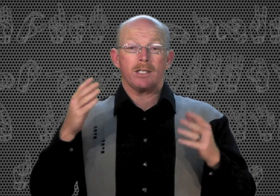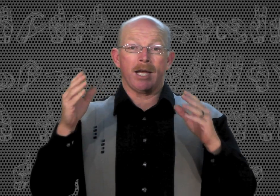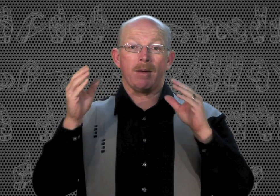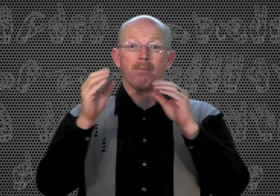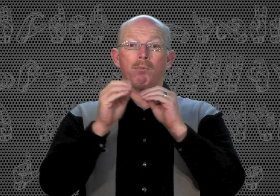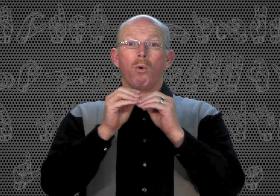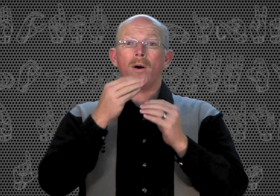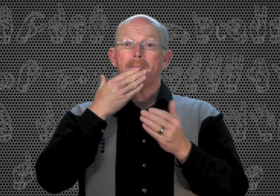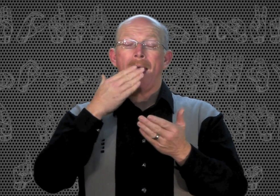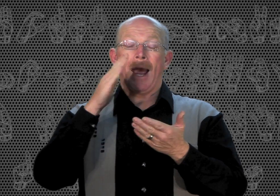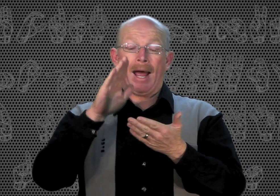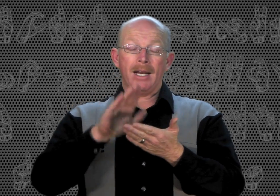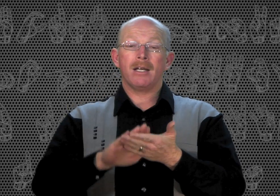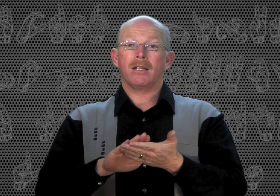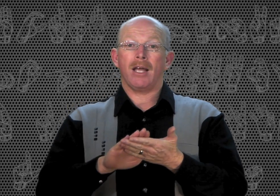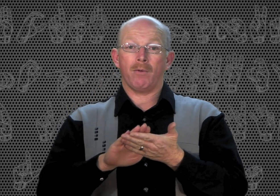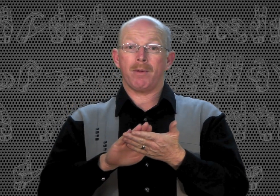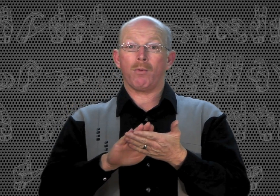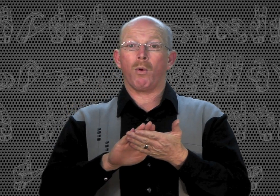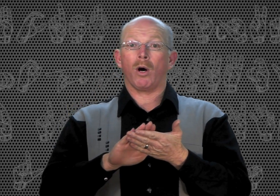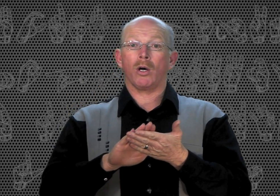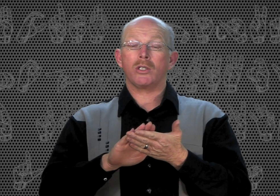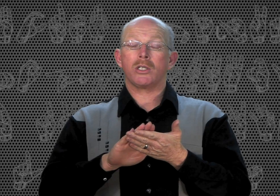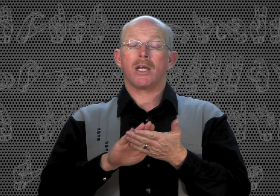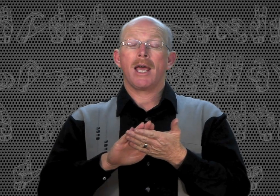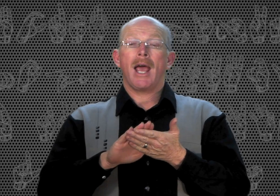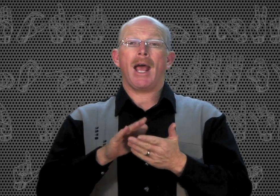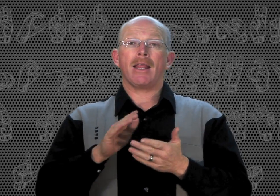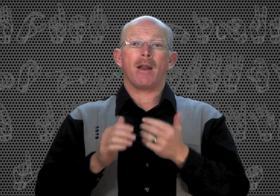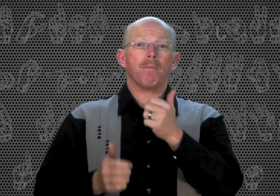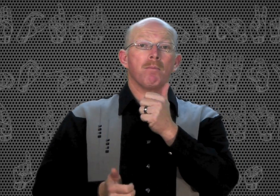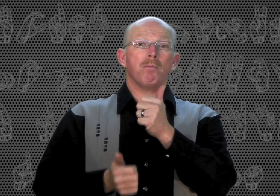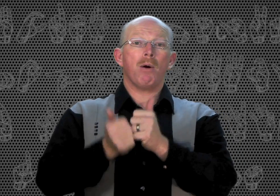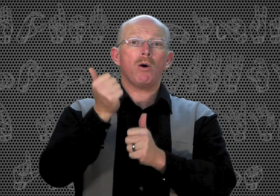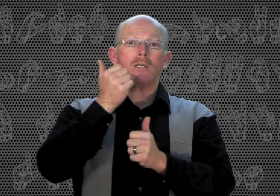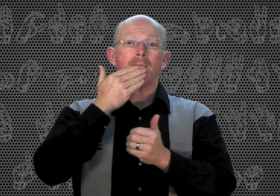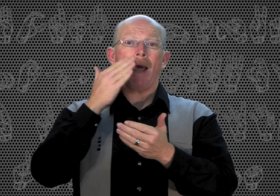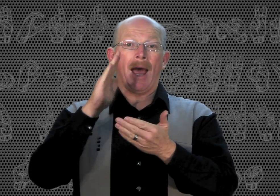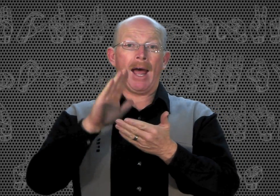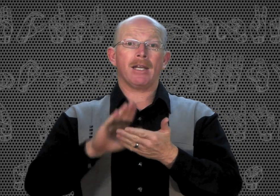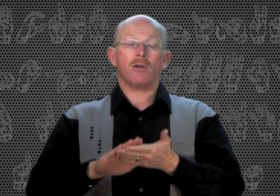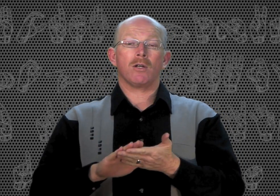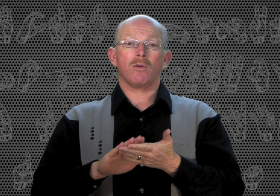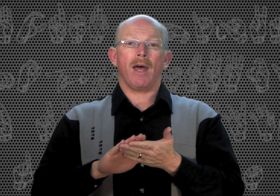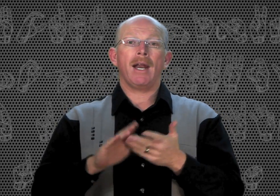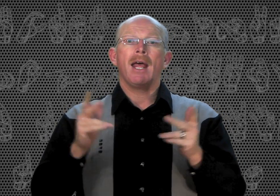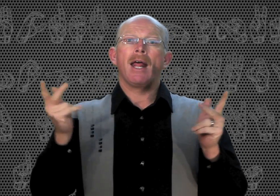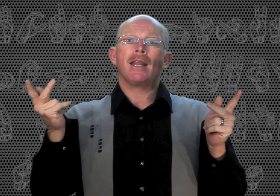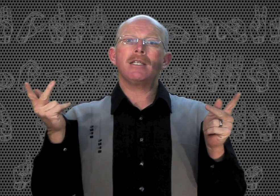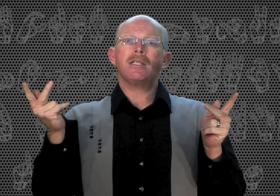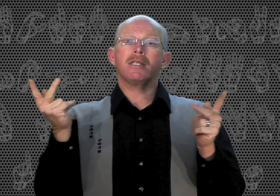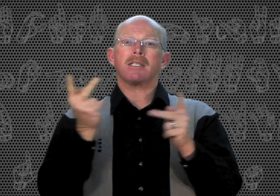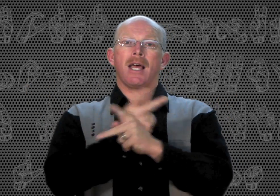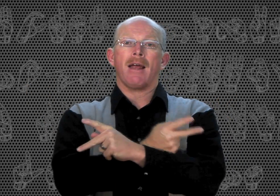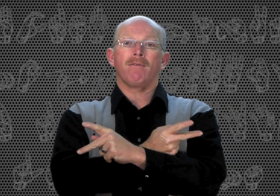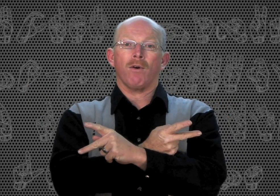could say more bad. That would be worse. And then most bad, you could do that. This is the sign for